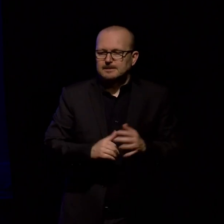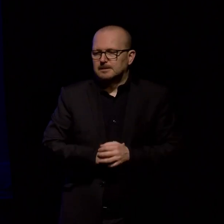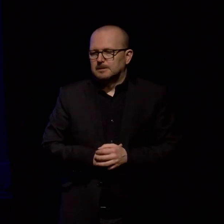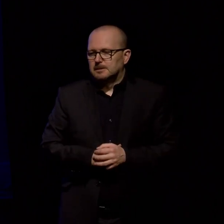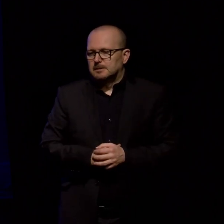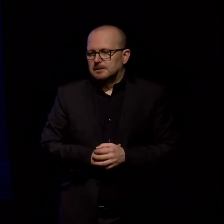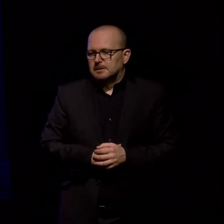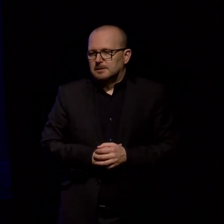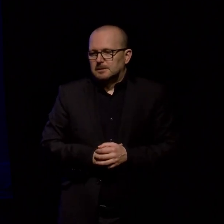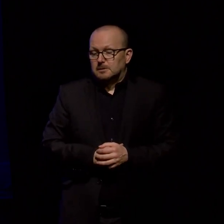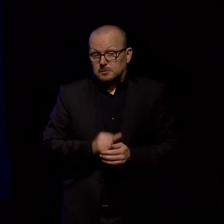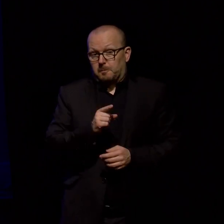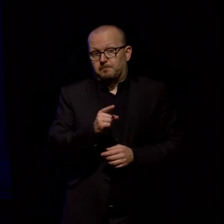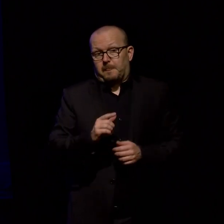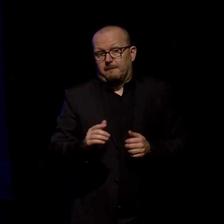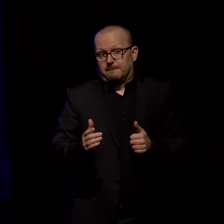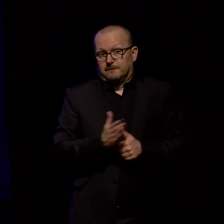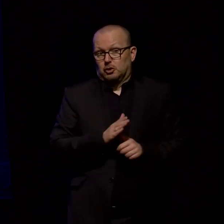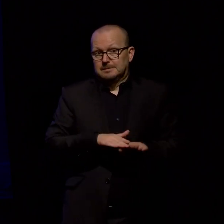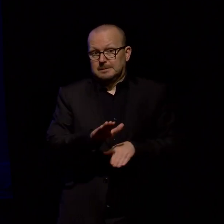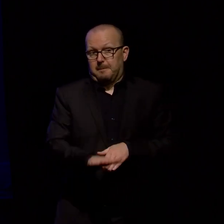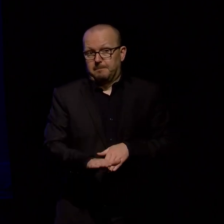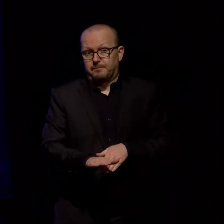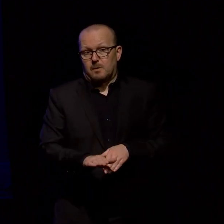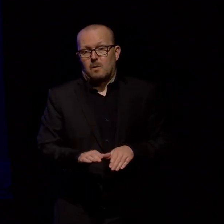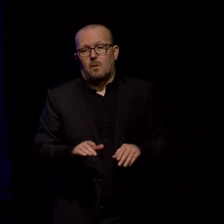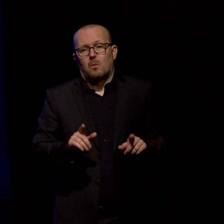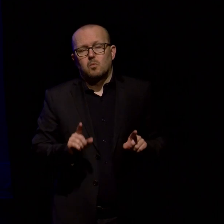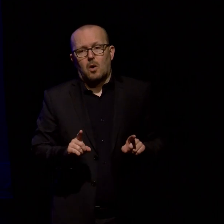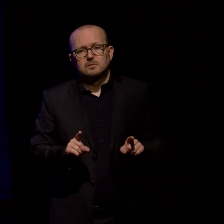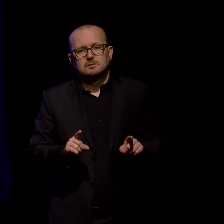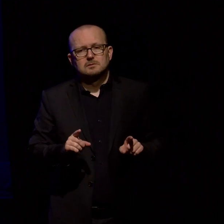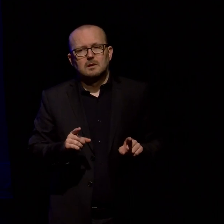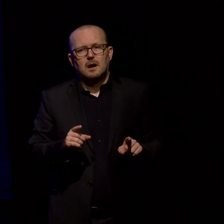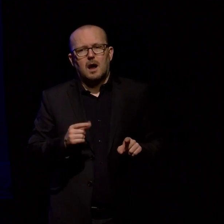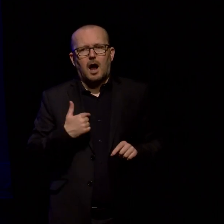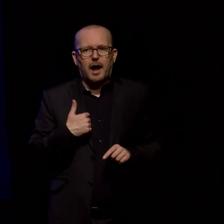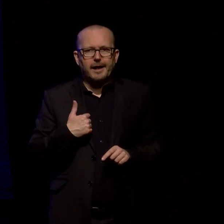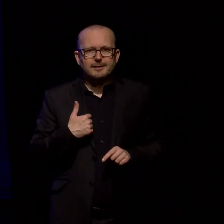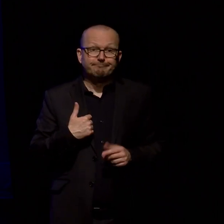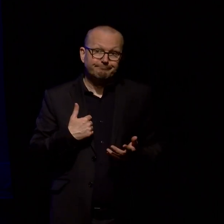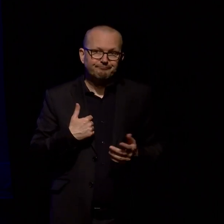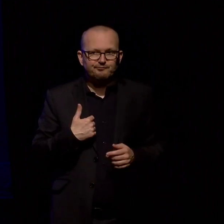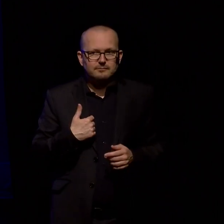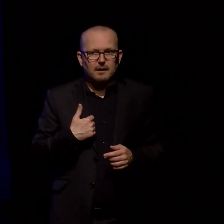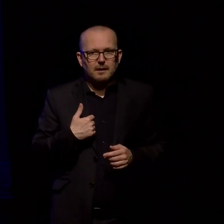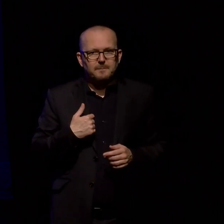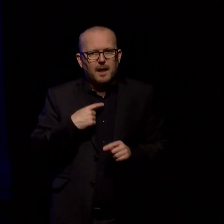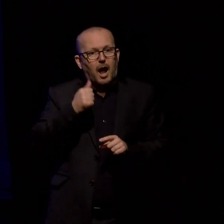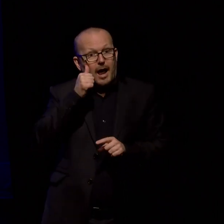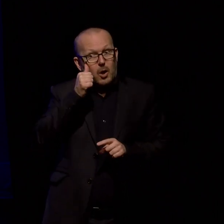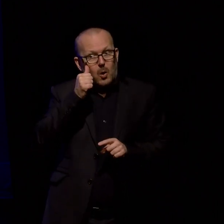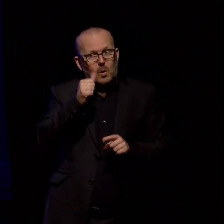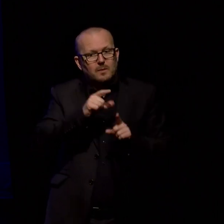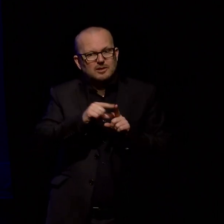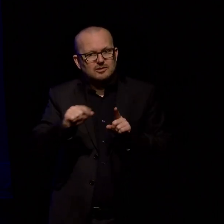so the first thing that I did was that I know the Digital New Zealand API